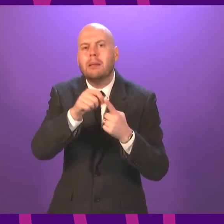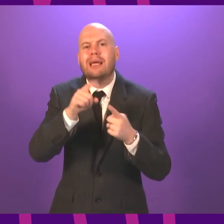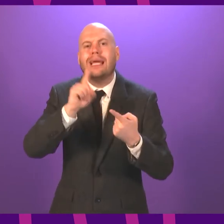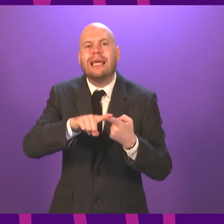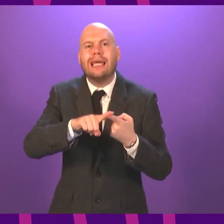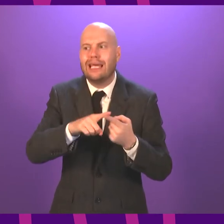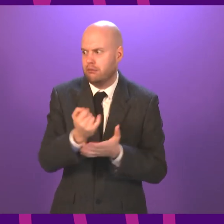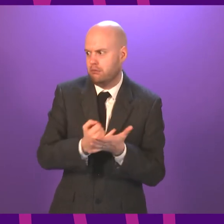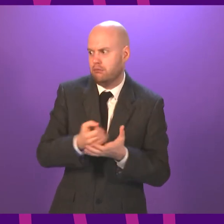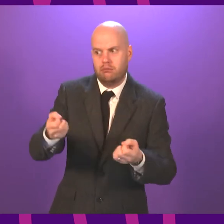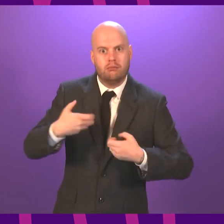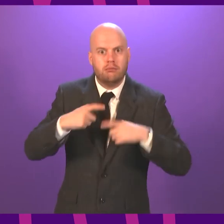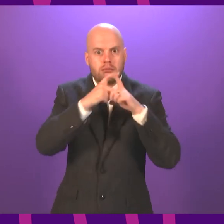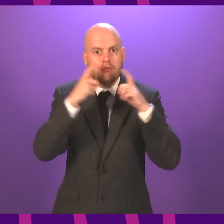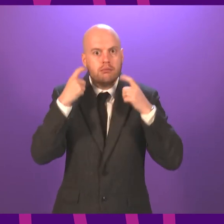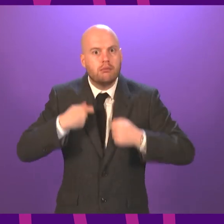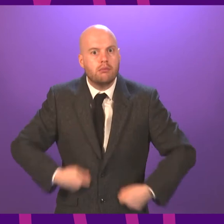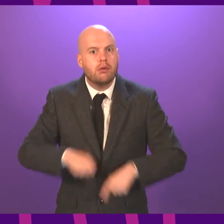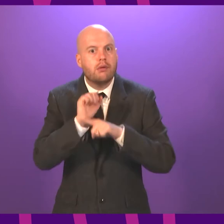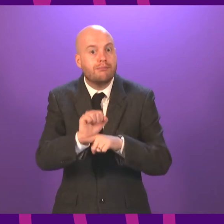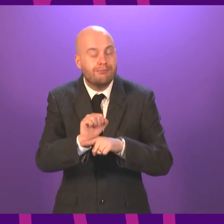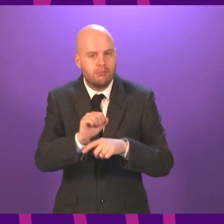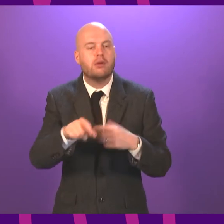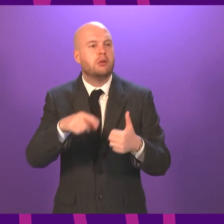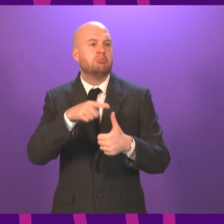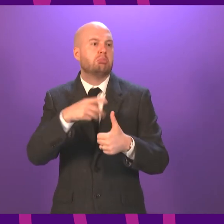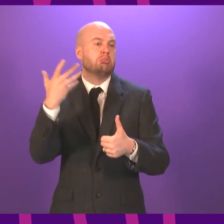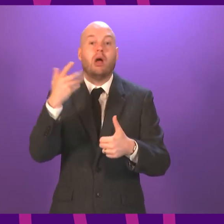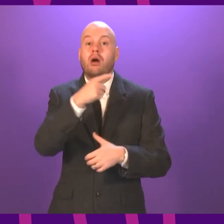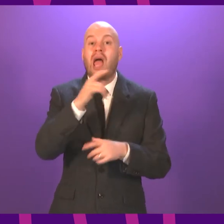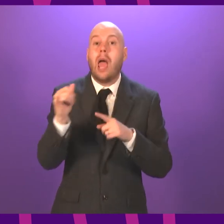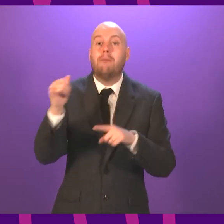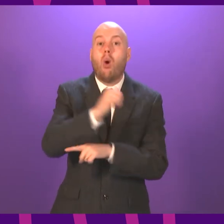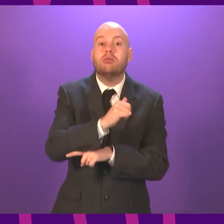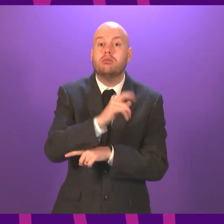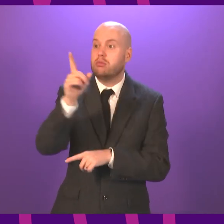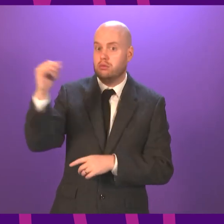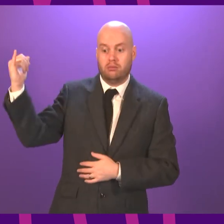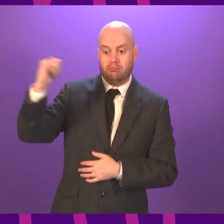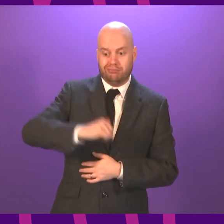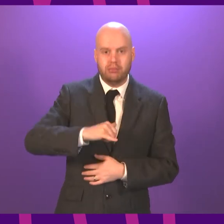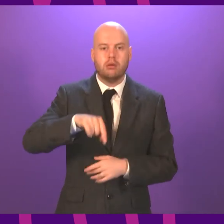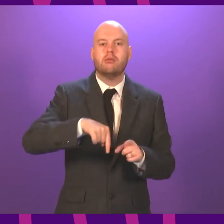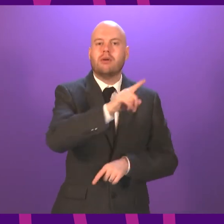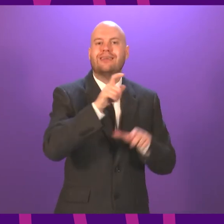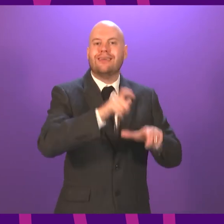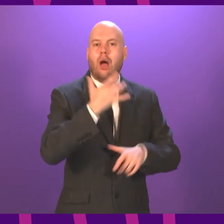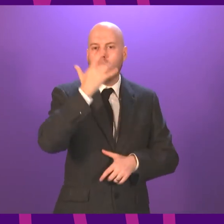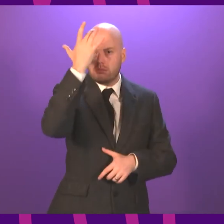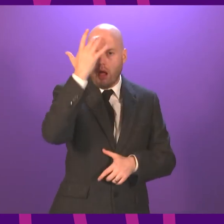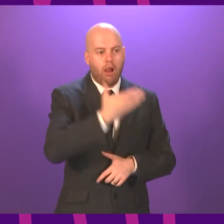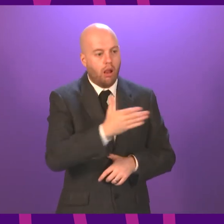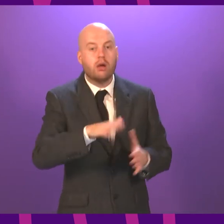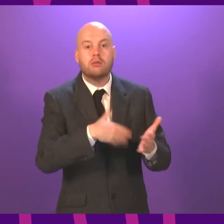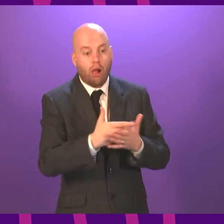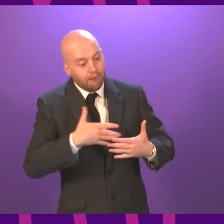a failure to introduce strict testing and quarantine at our airports and an ineffective contract tracing. NHS and social care staff